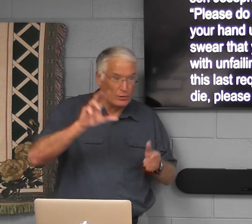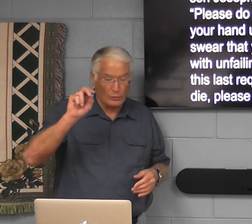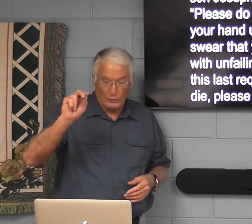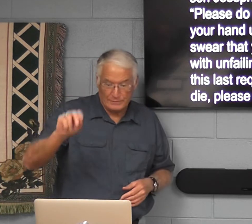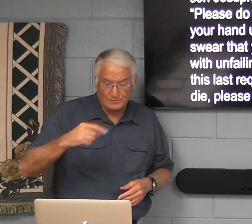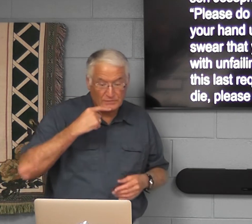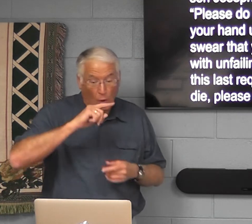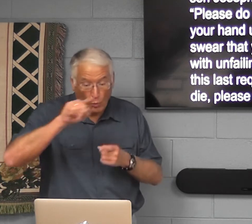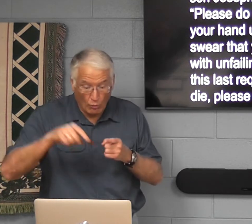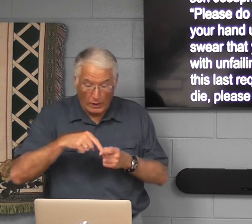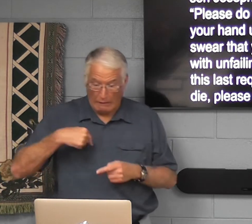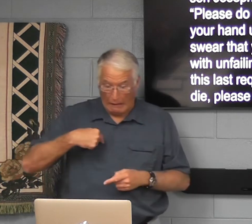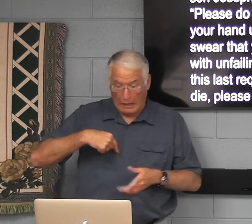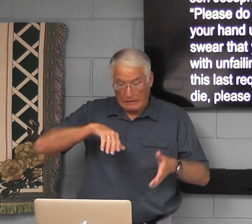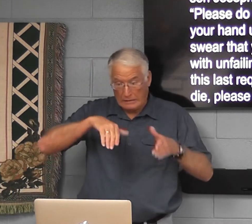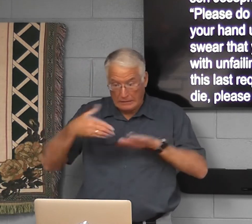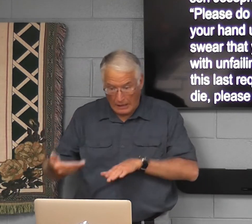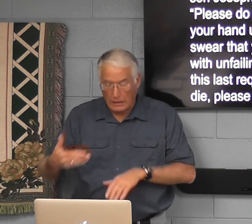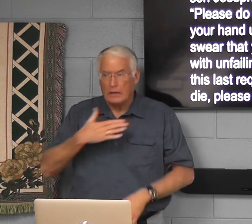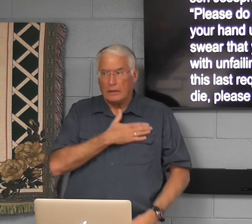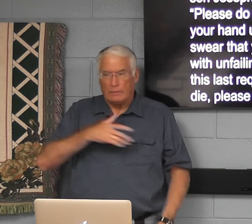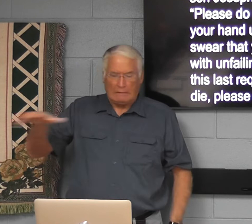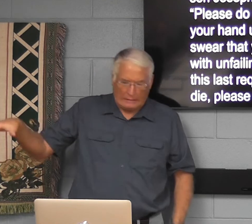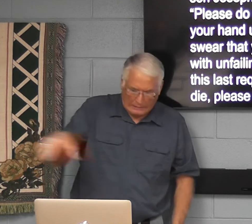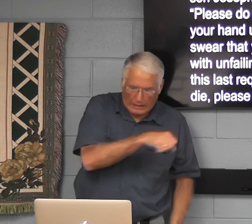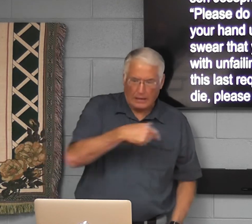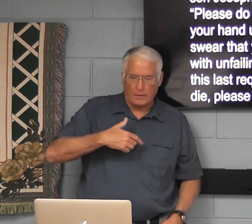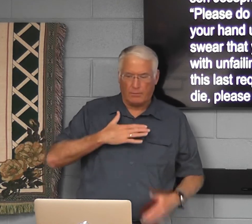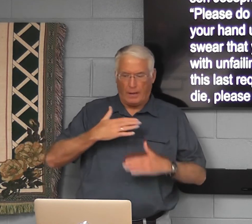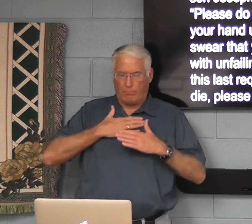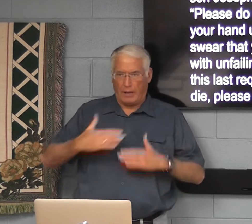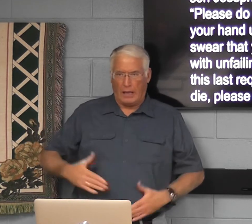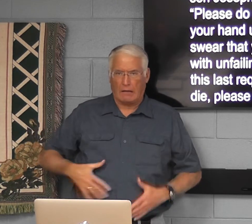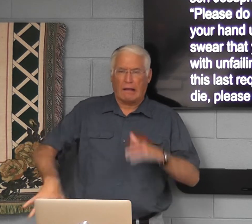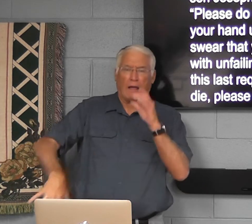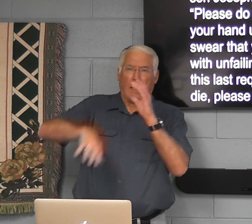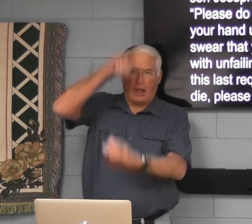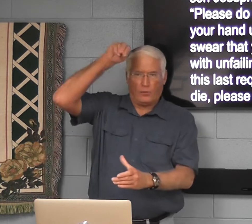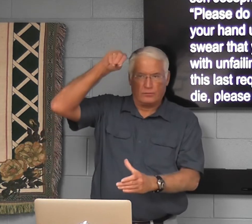Verse 30. So when I die, please take my body out